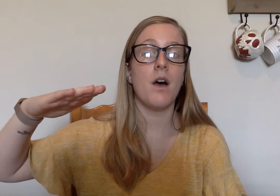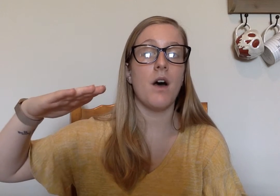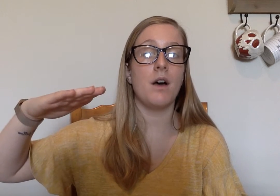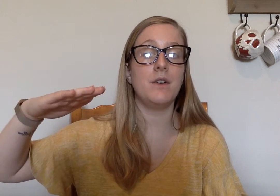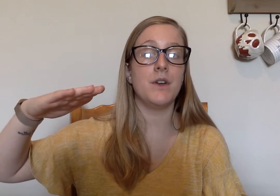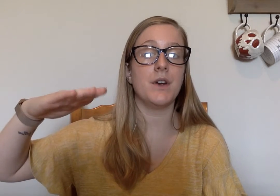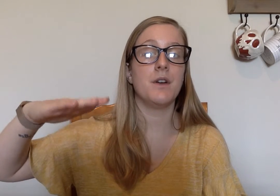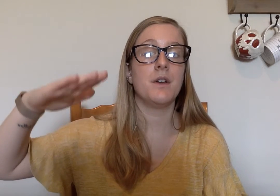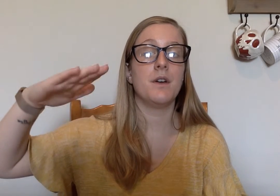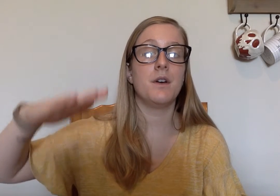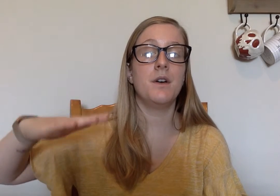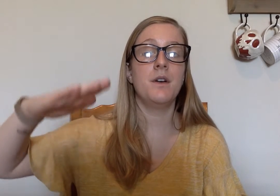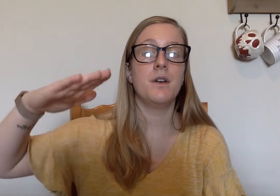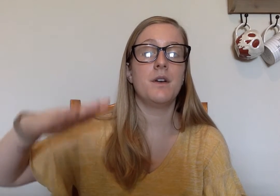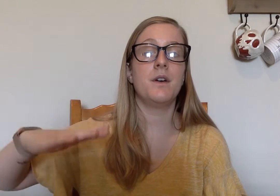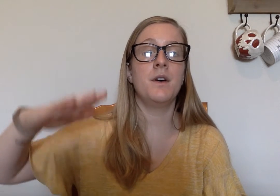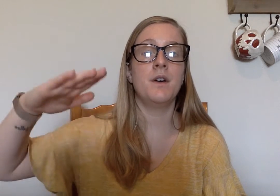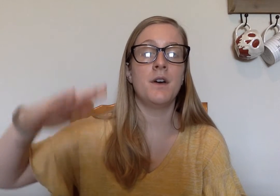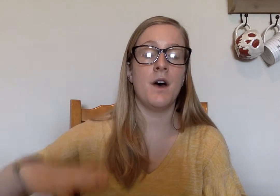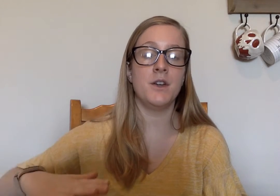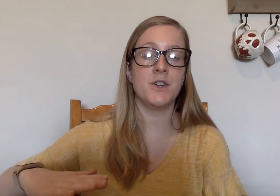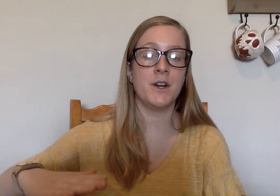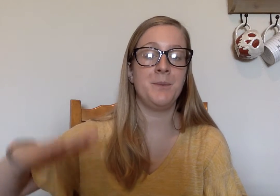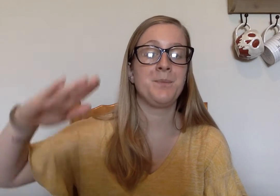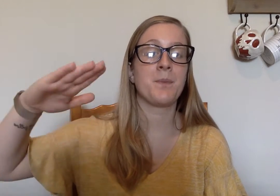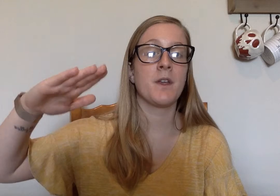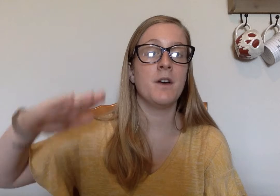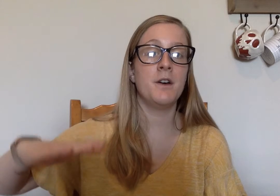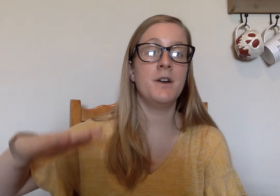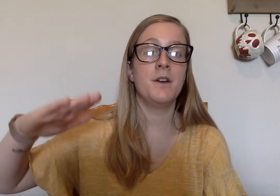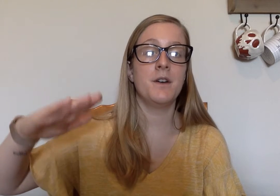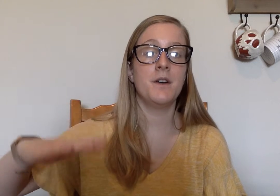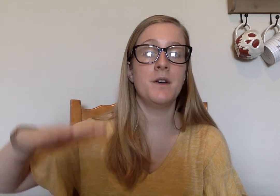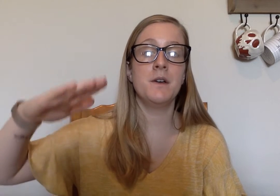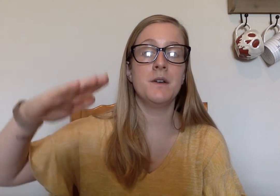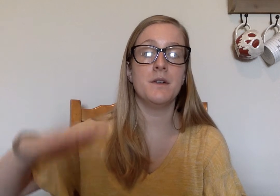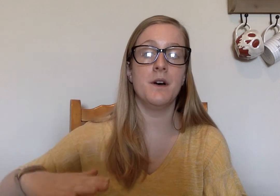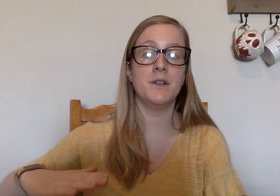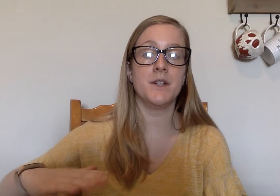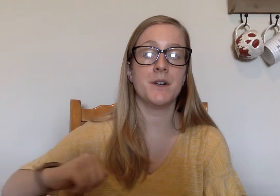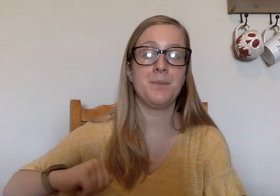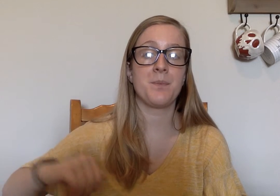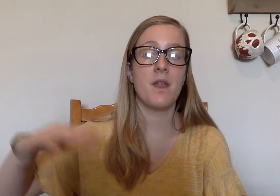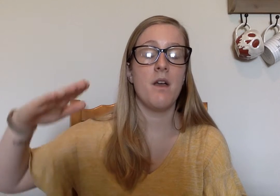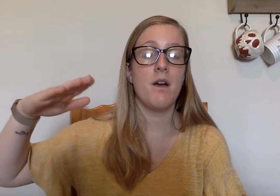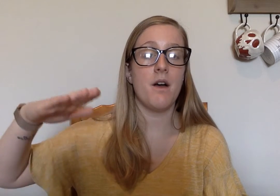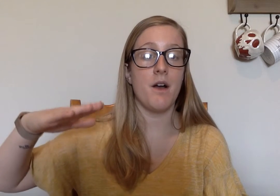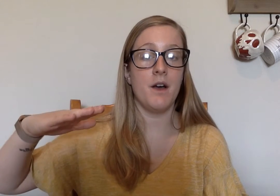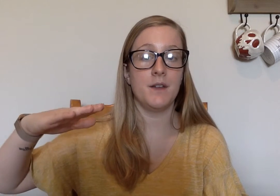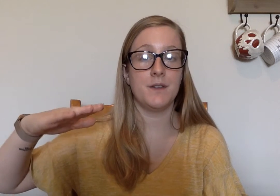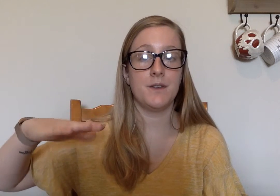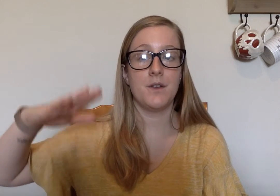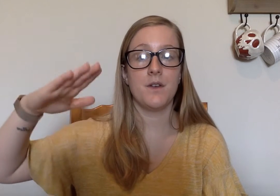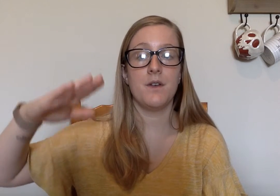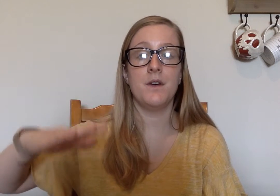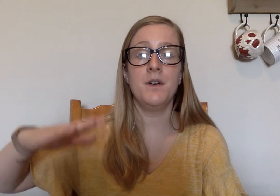Under. Uh, uh, under. Uh, uh, under. Us. Uh,